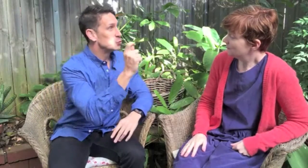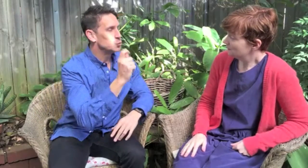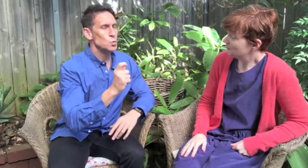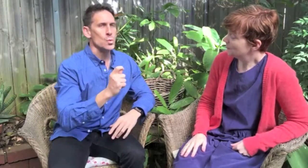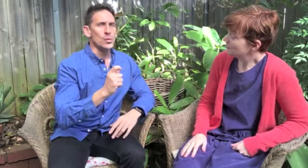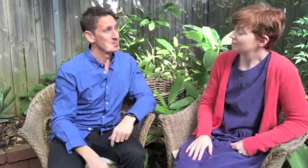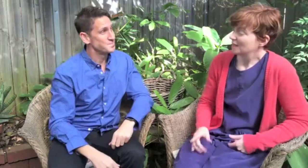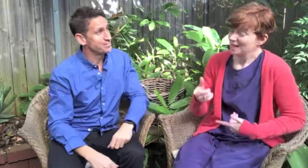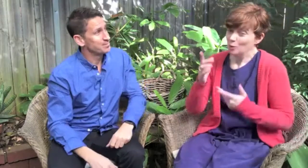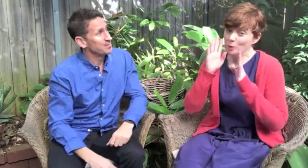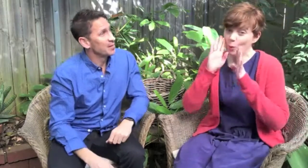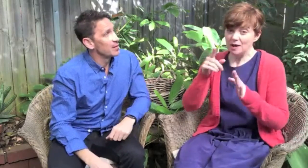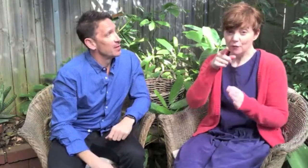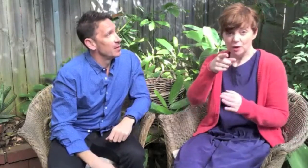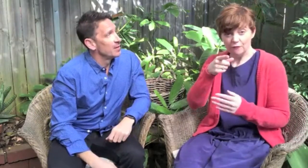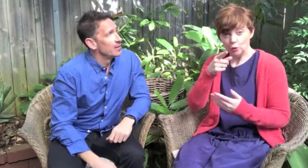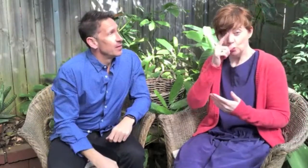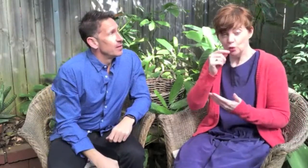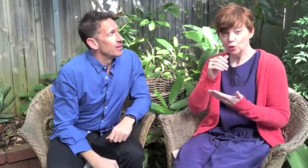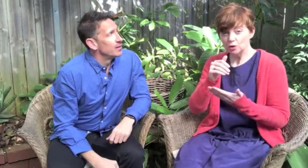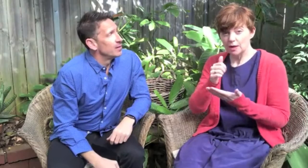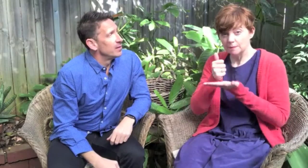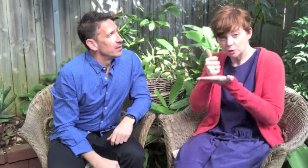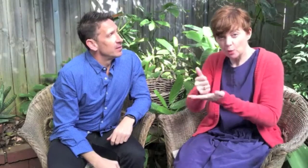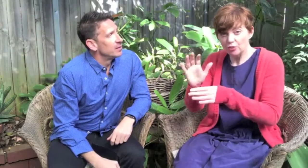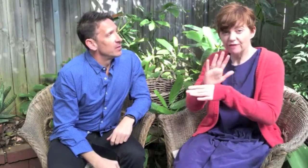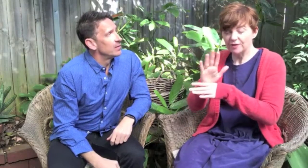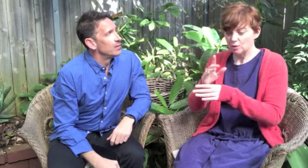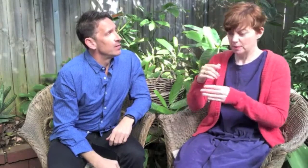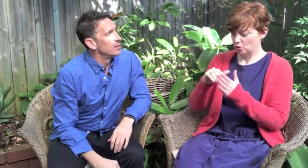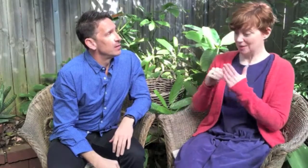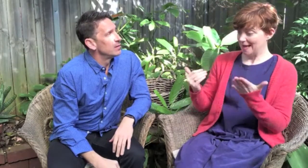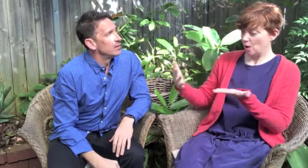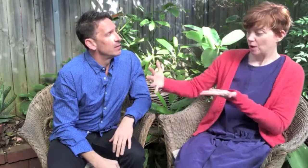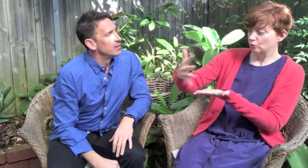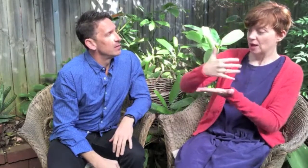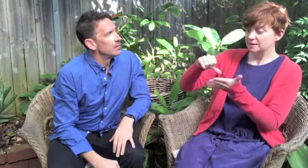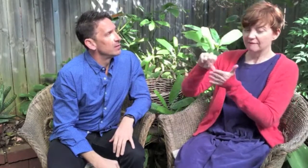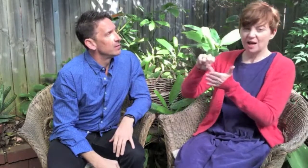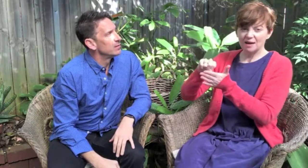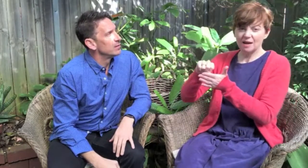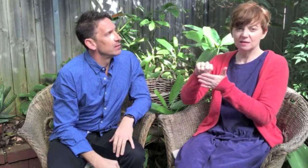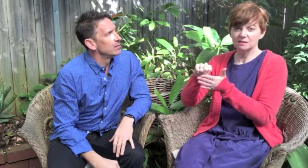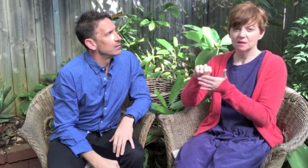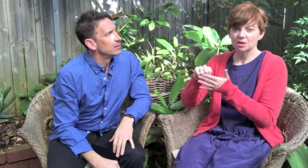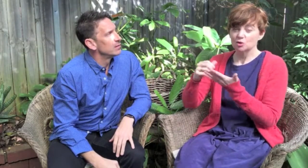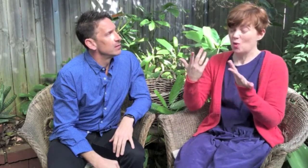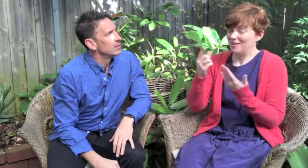to seeing Gimpsi coming out soon. Look, it would be wonderful if you could help support the film, because we are